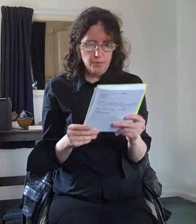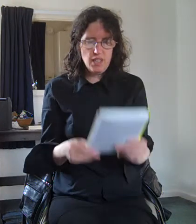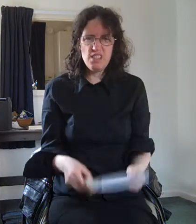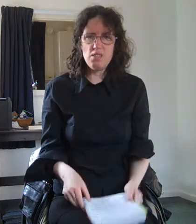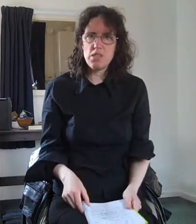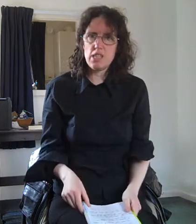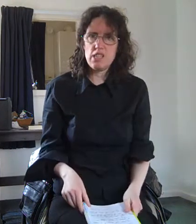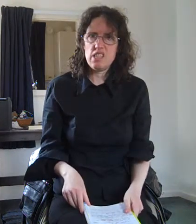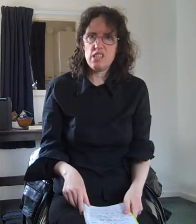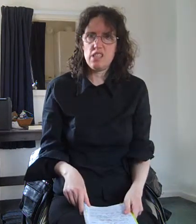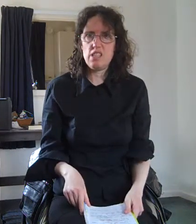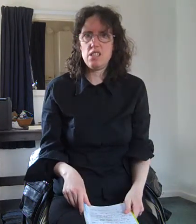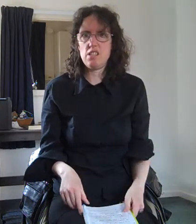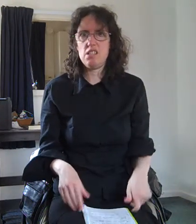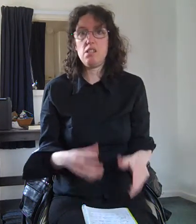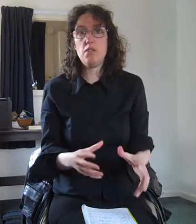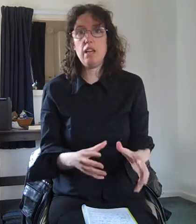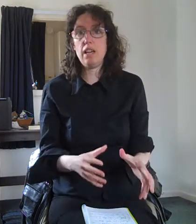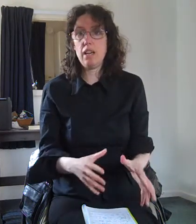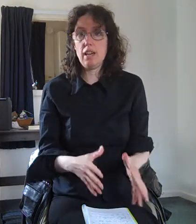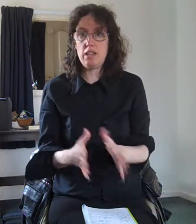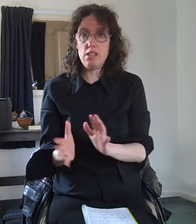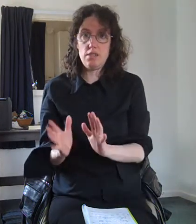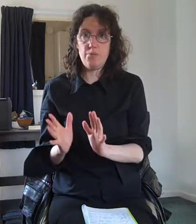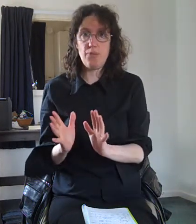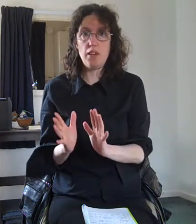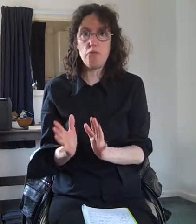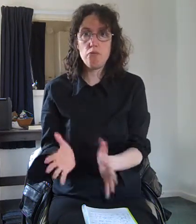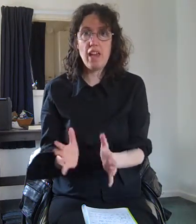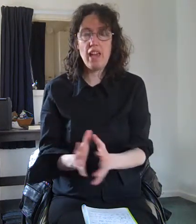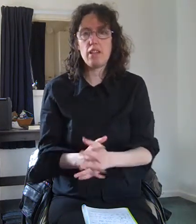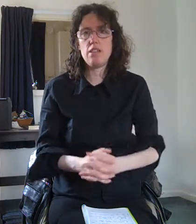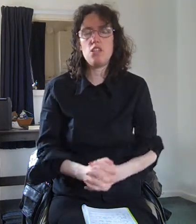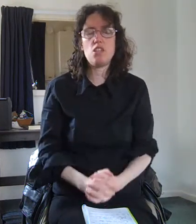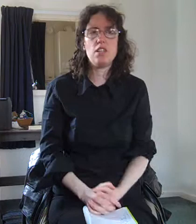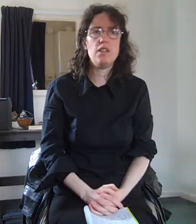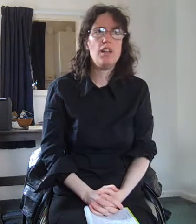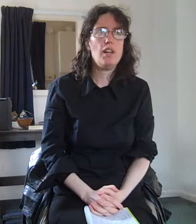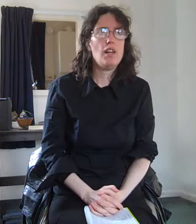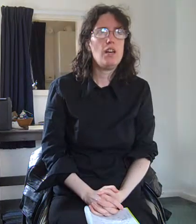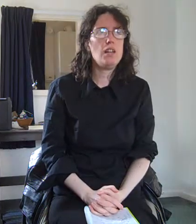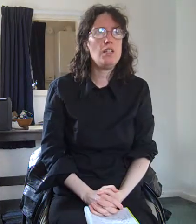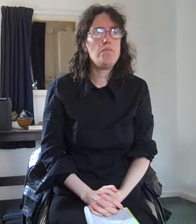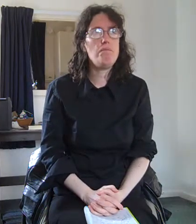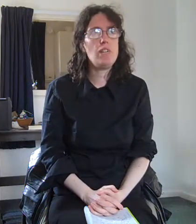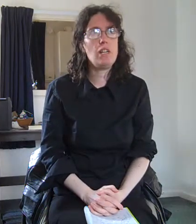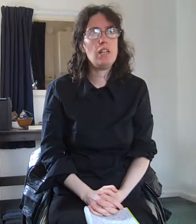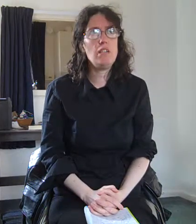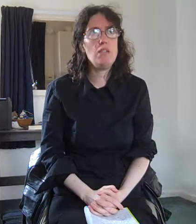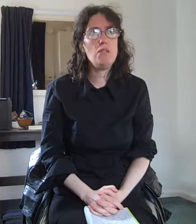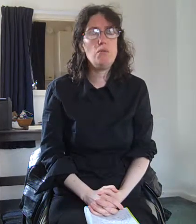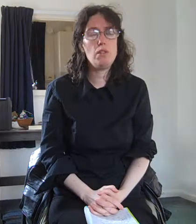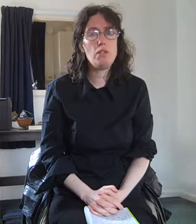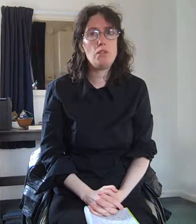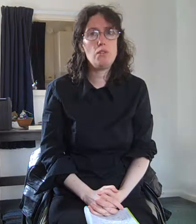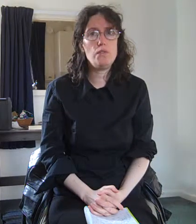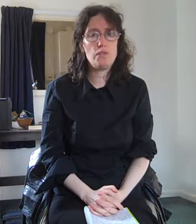long-sightedness is a severe and rare condition I know of